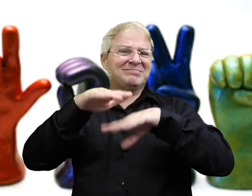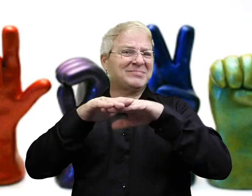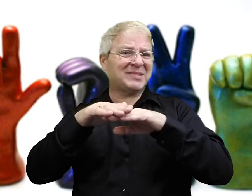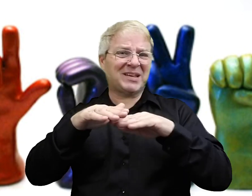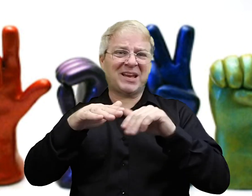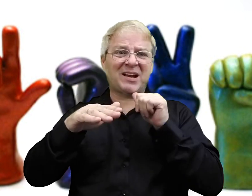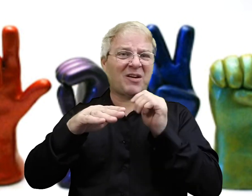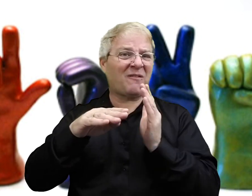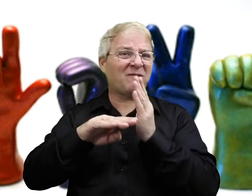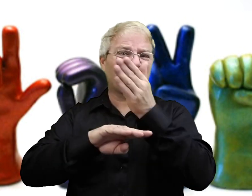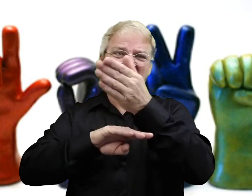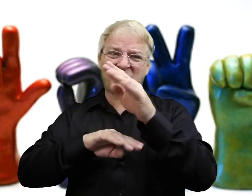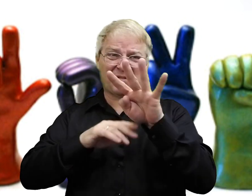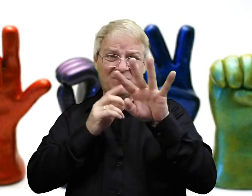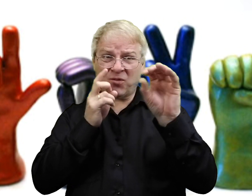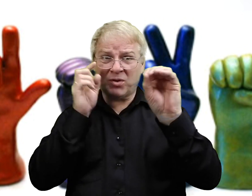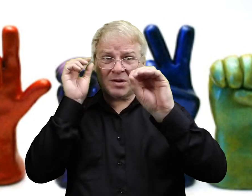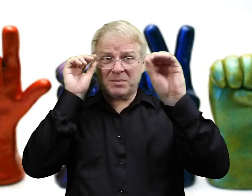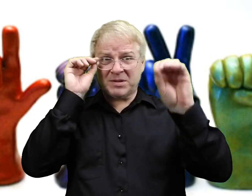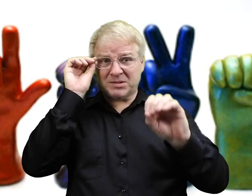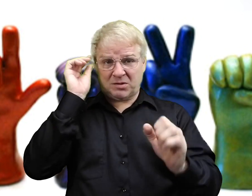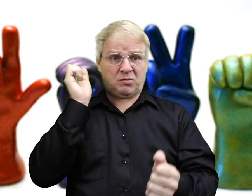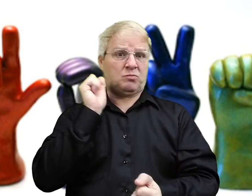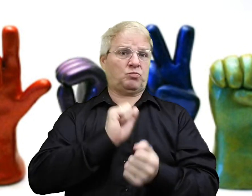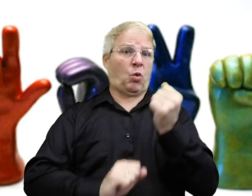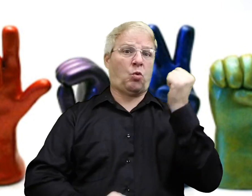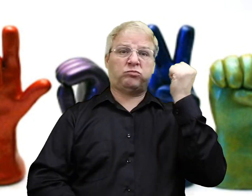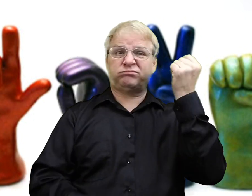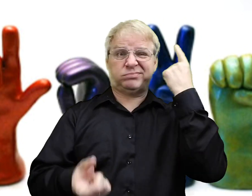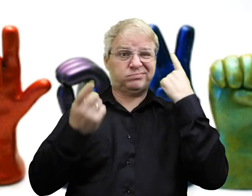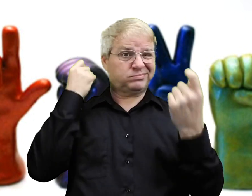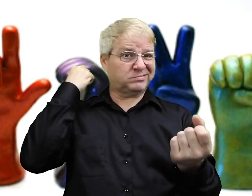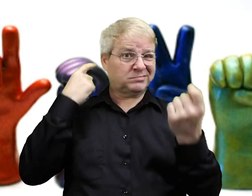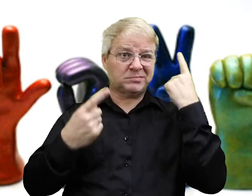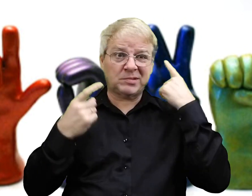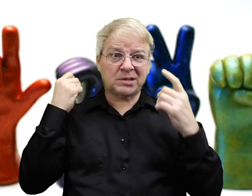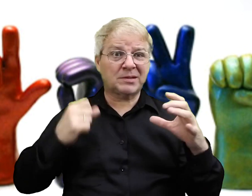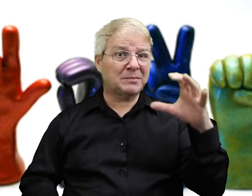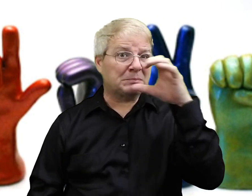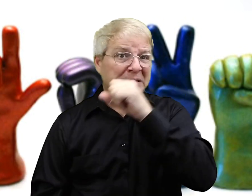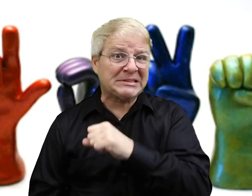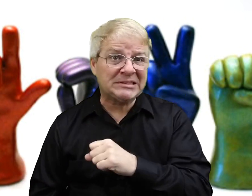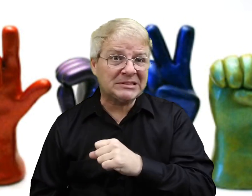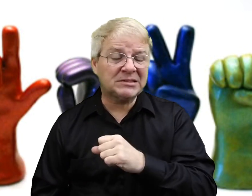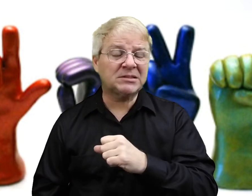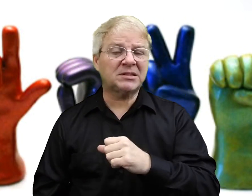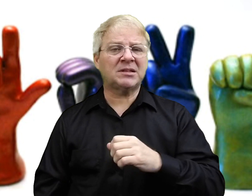And it's still a maximum of only 40% that can be understood. Most of those things that are being